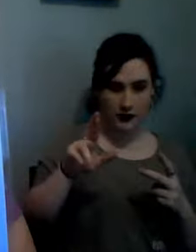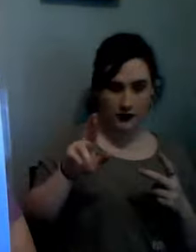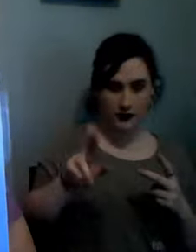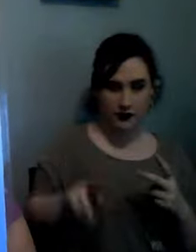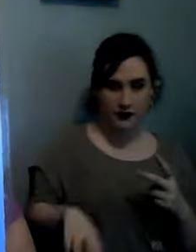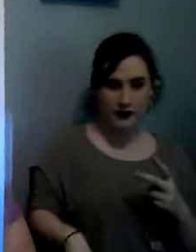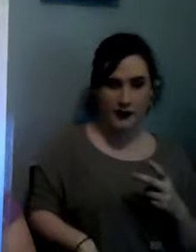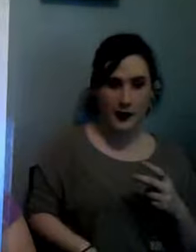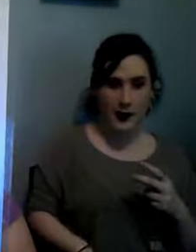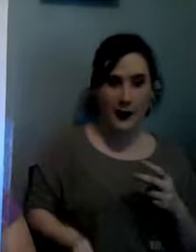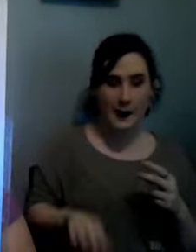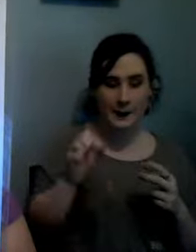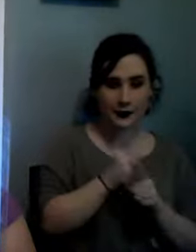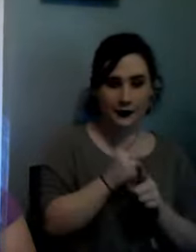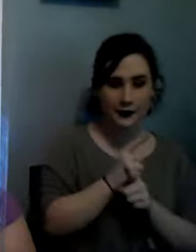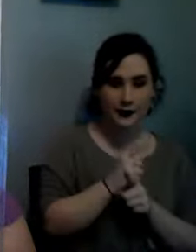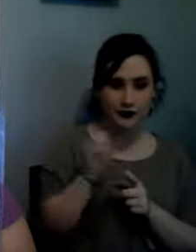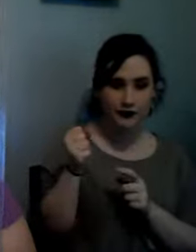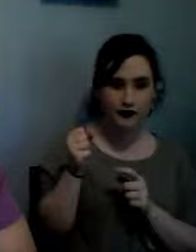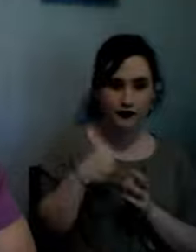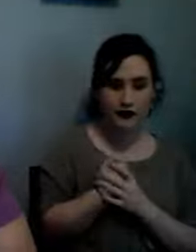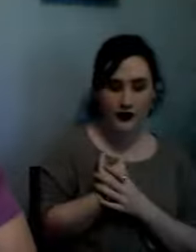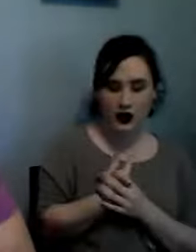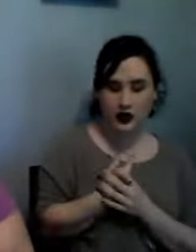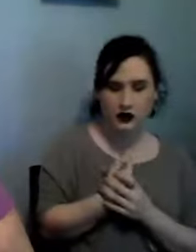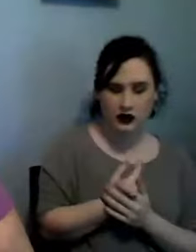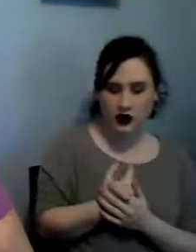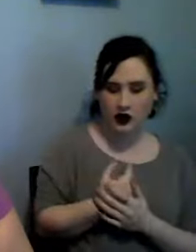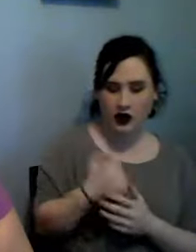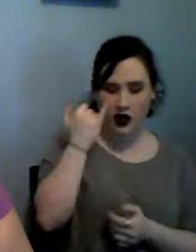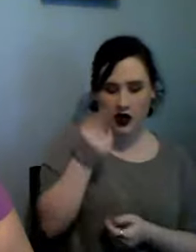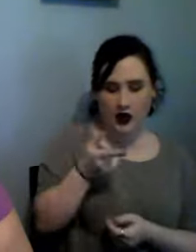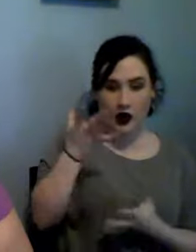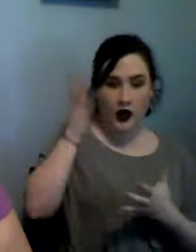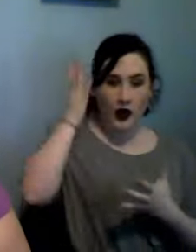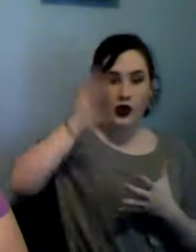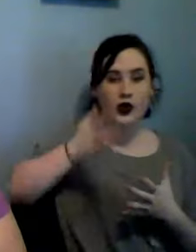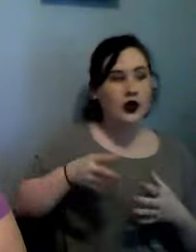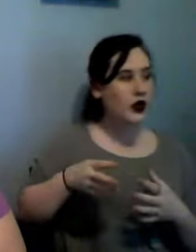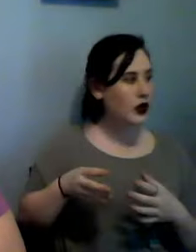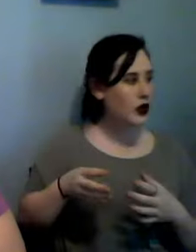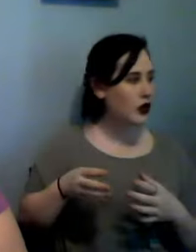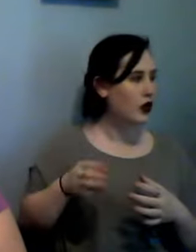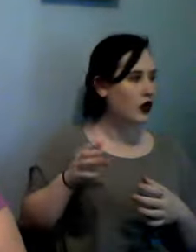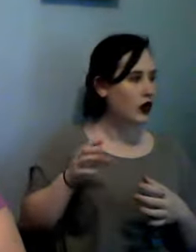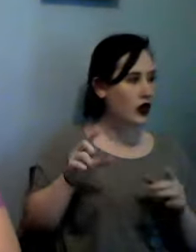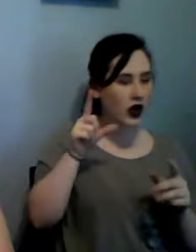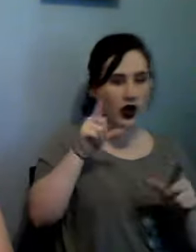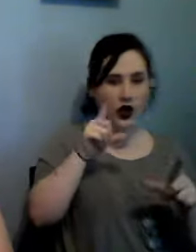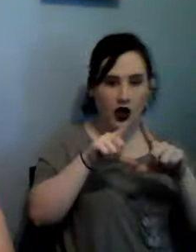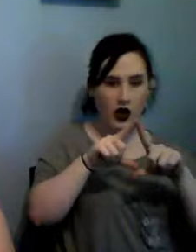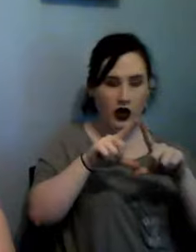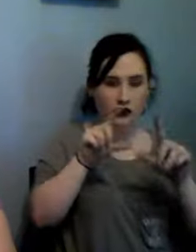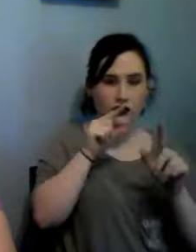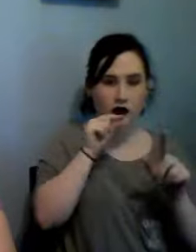if you will leave in the comments which one you prefer one